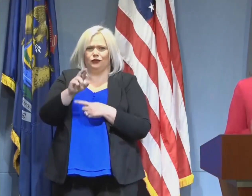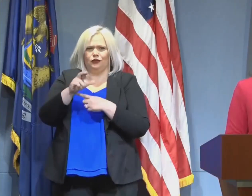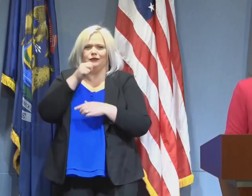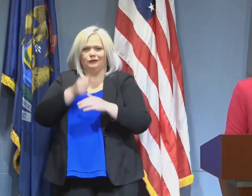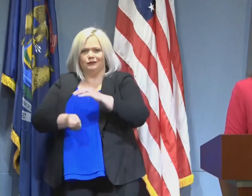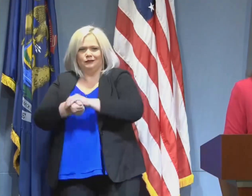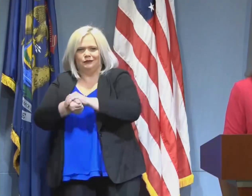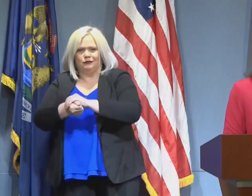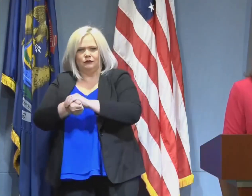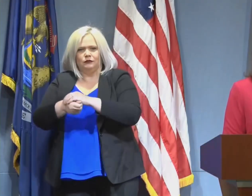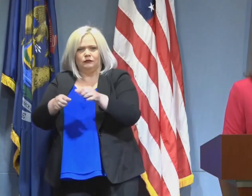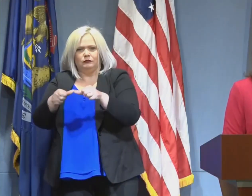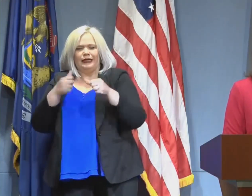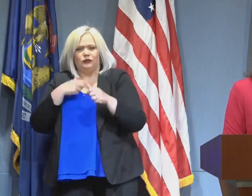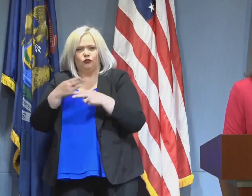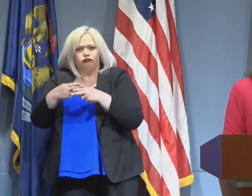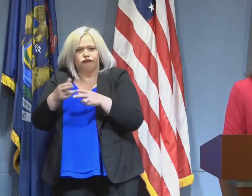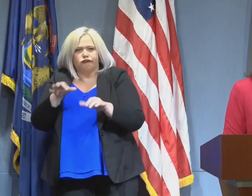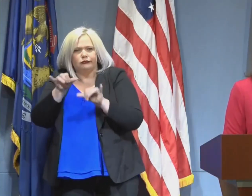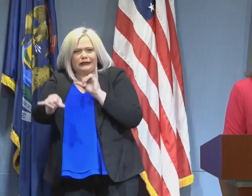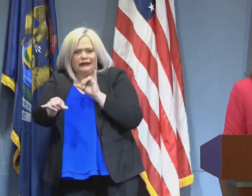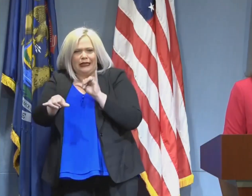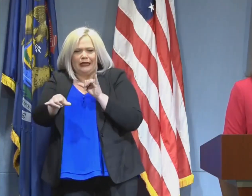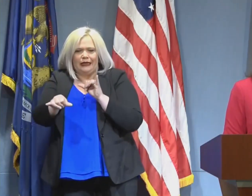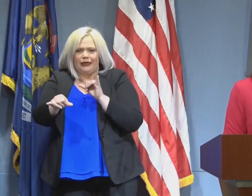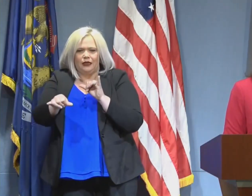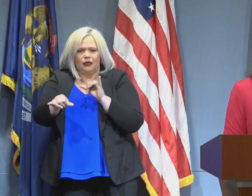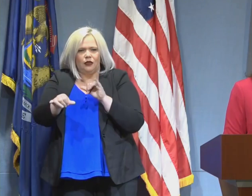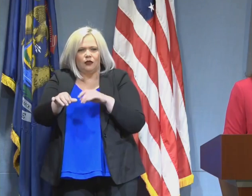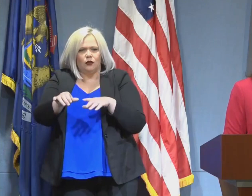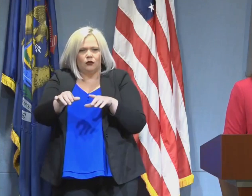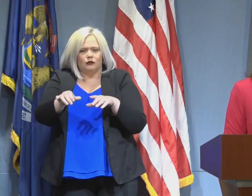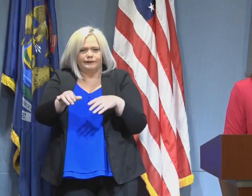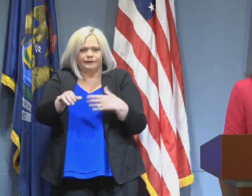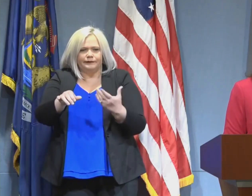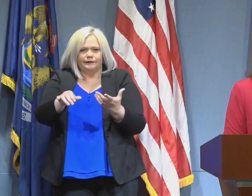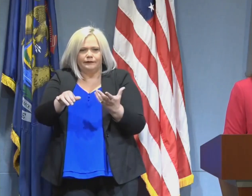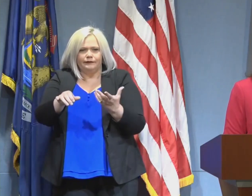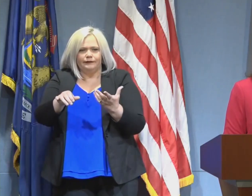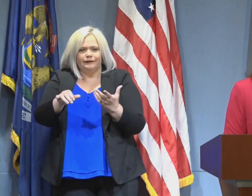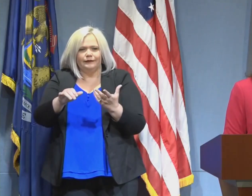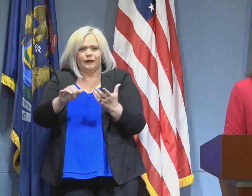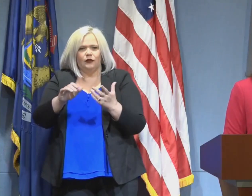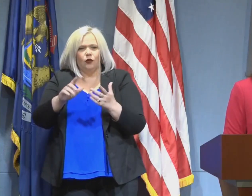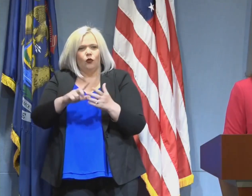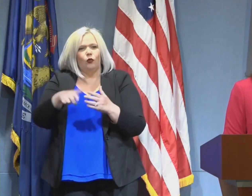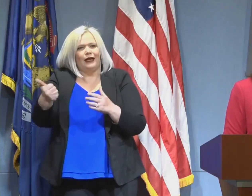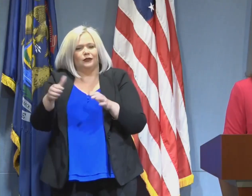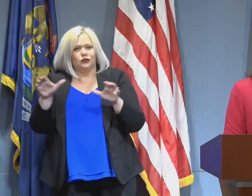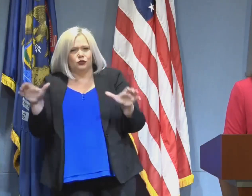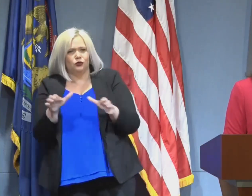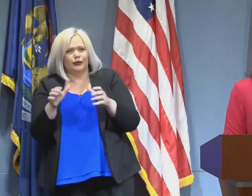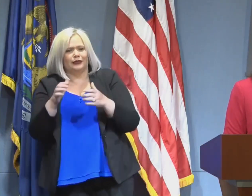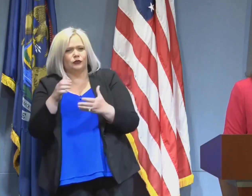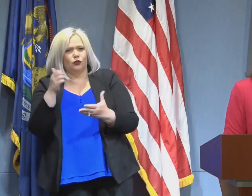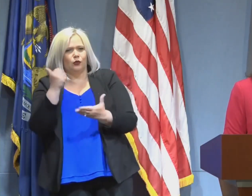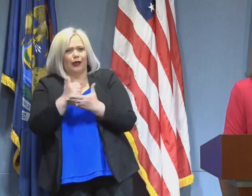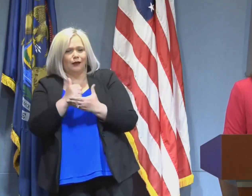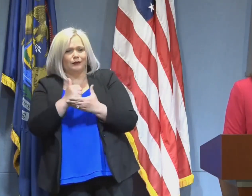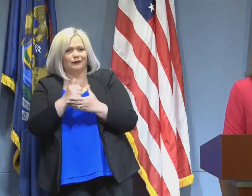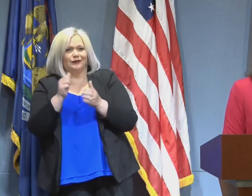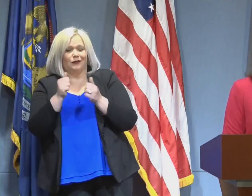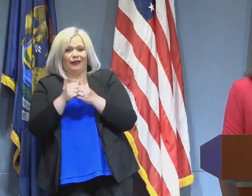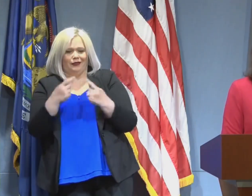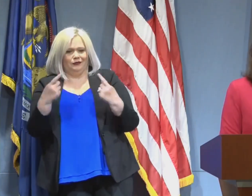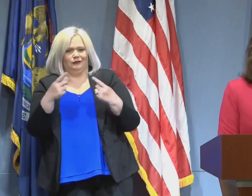unique steps are you creating to deal with the simultaneous flood crisis and health crisis?